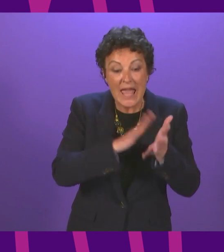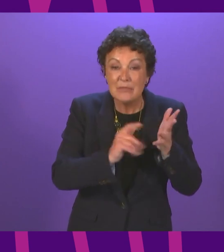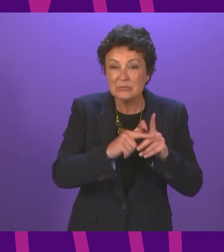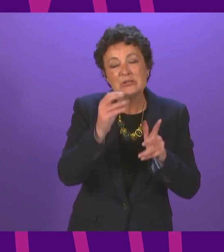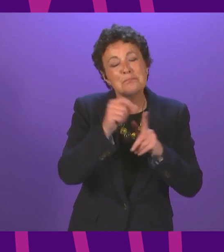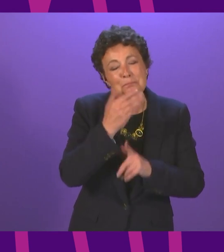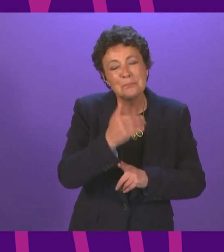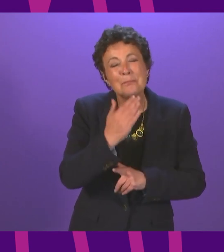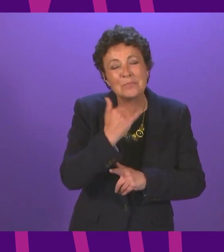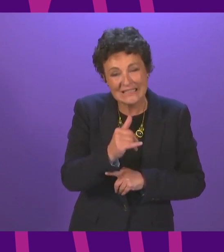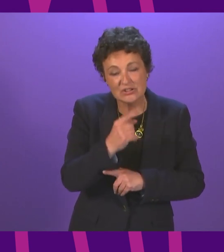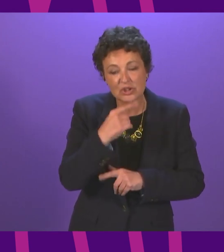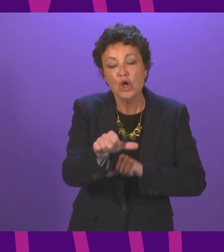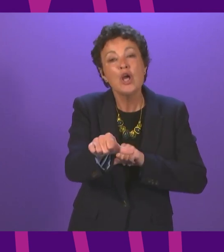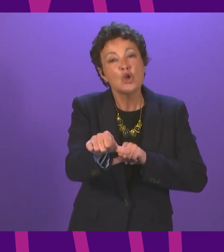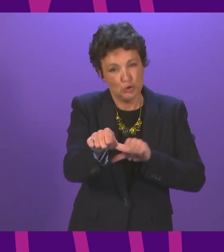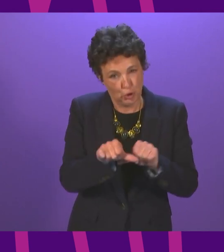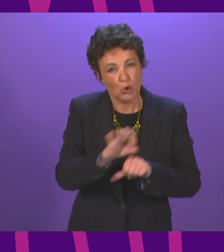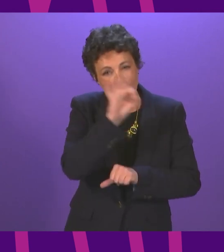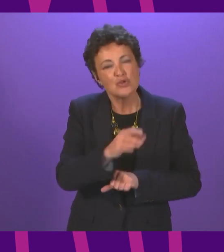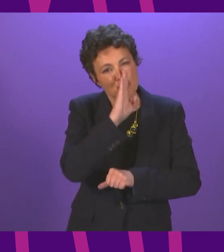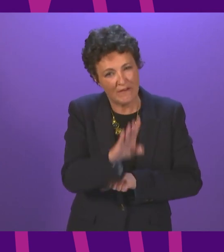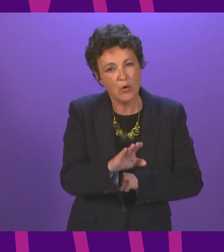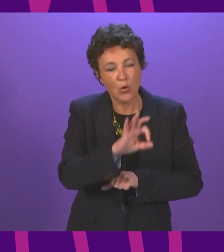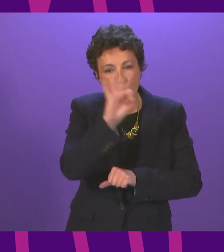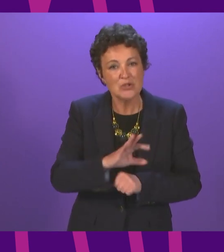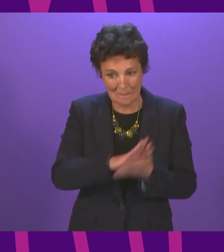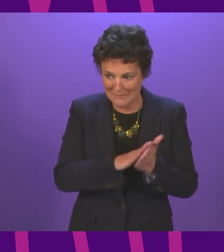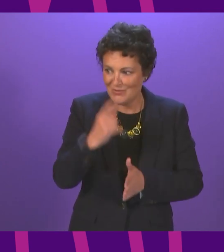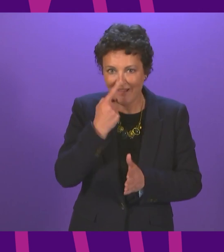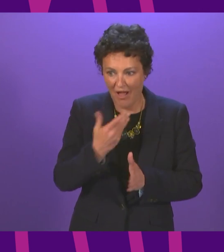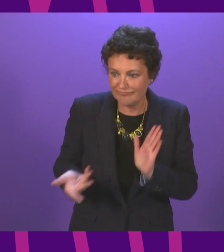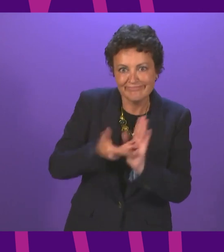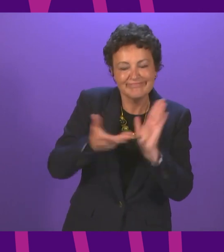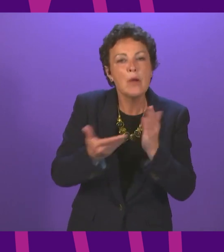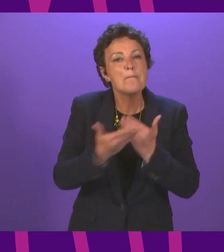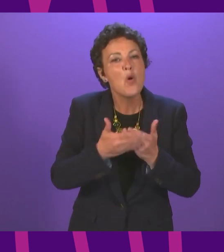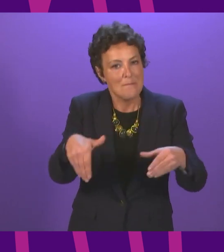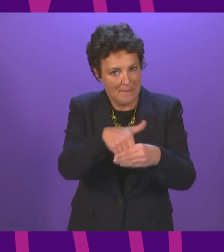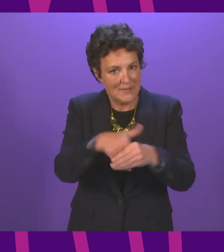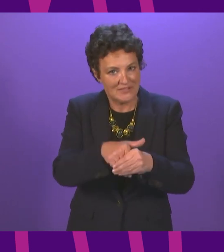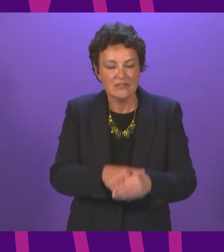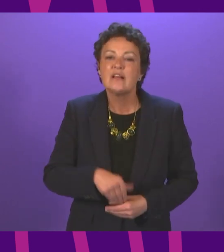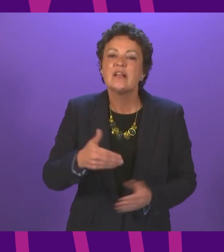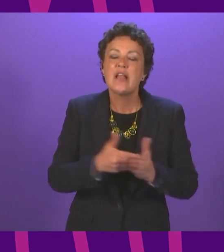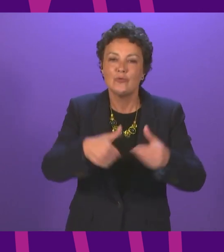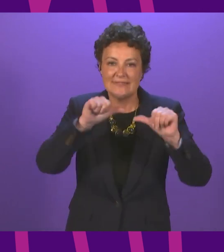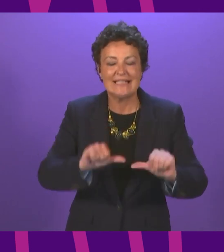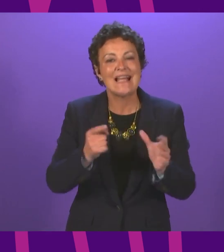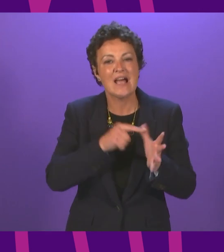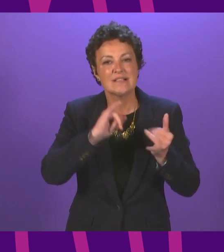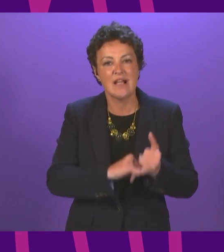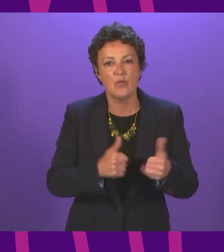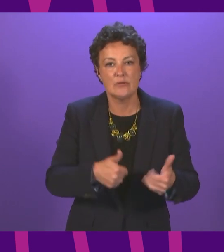succinct questions and for shorter responses that will enable us to include more members in proceedings. I call Anna Sarwar.